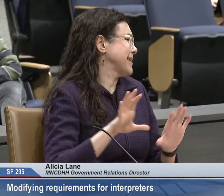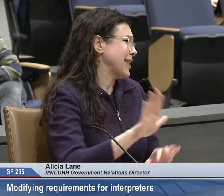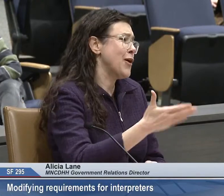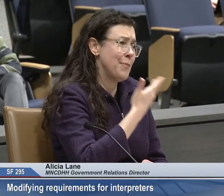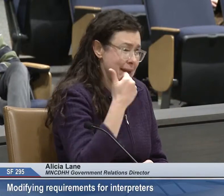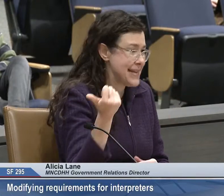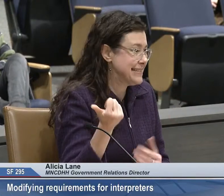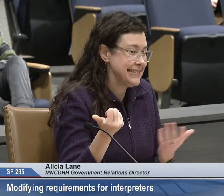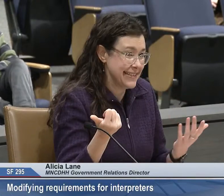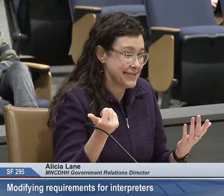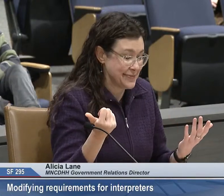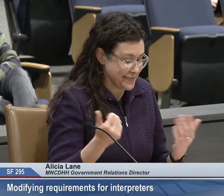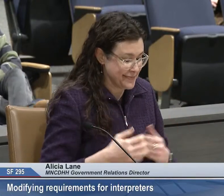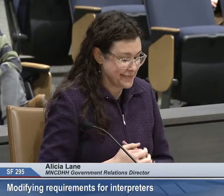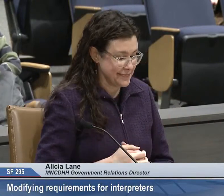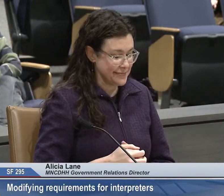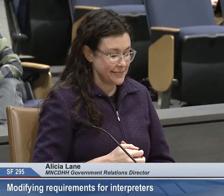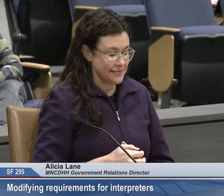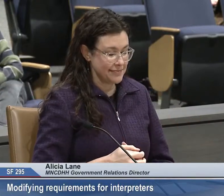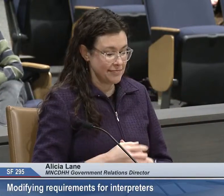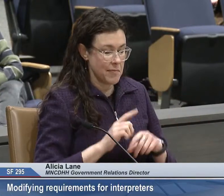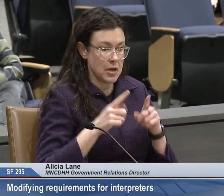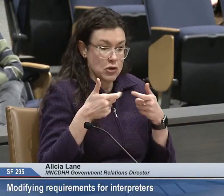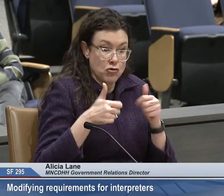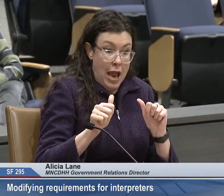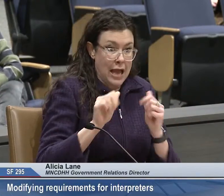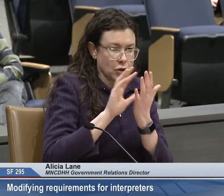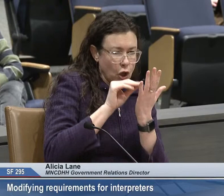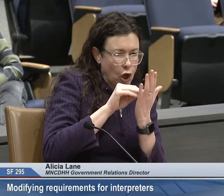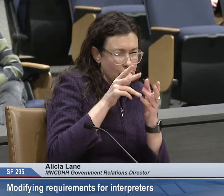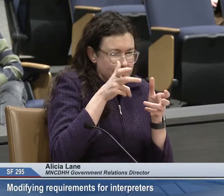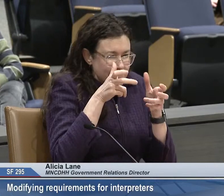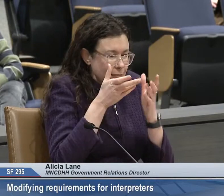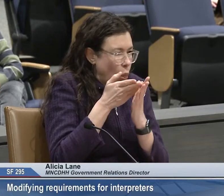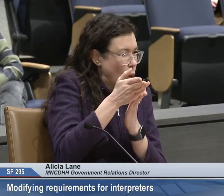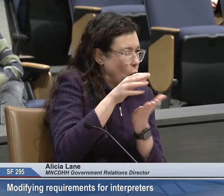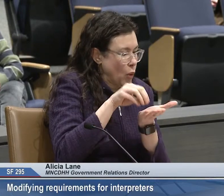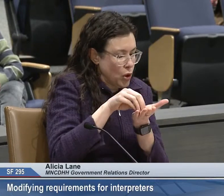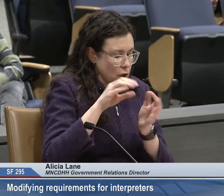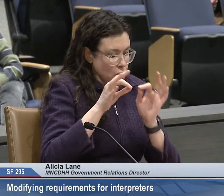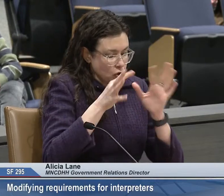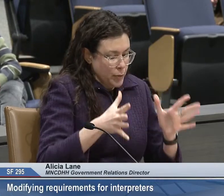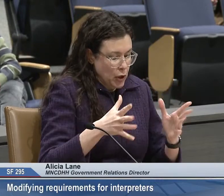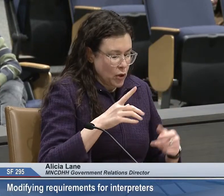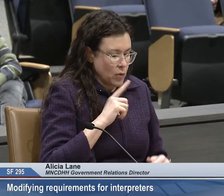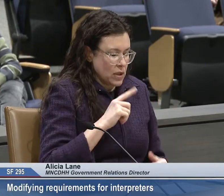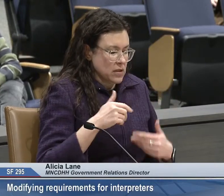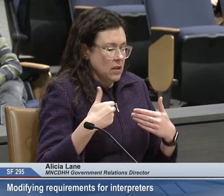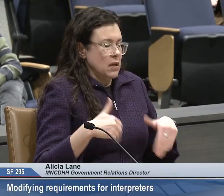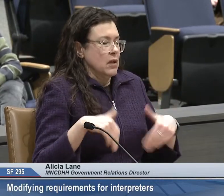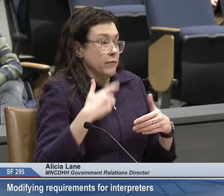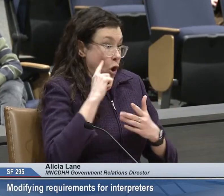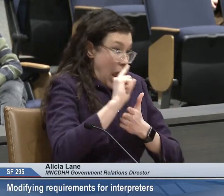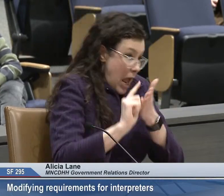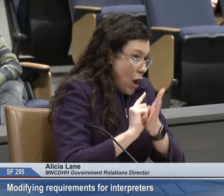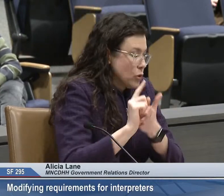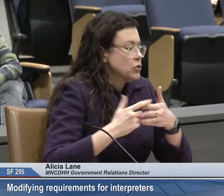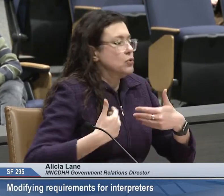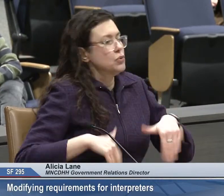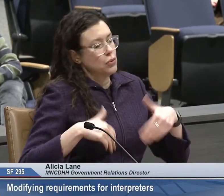My hearing interpreters did their best, but trying to learn through an interpreter for hours on